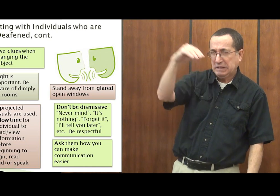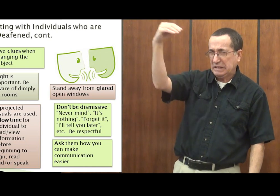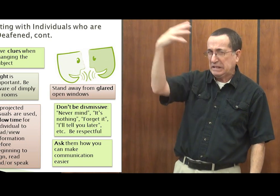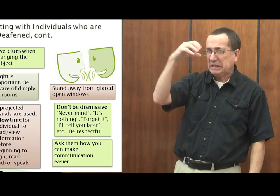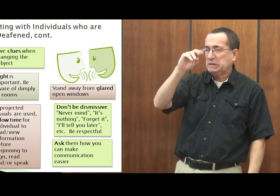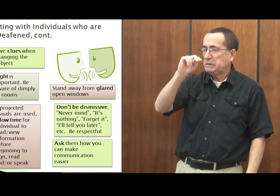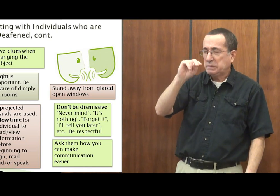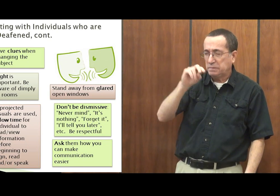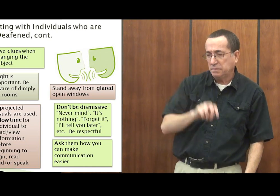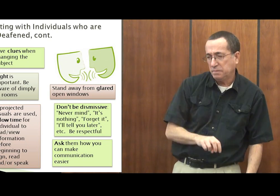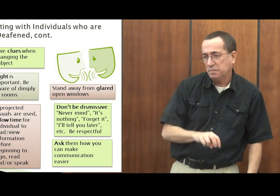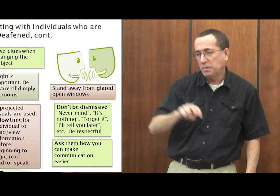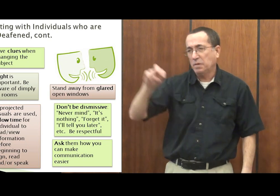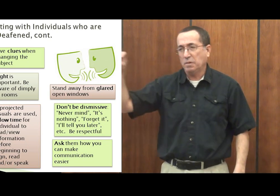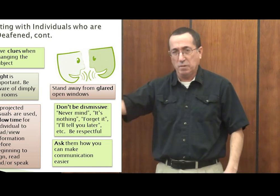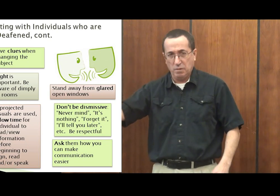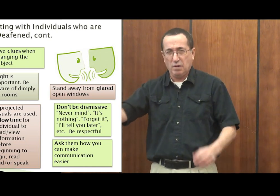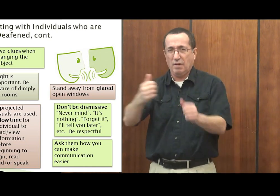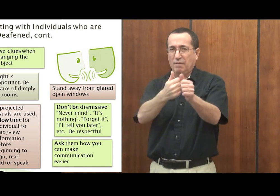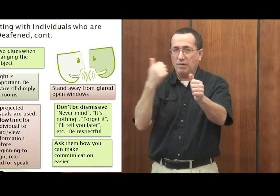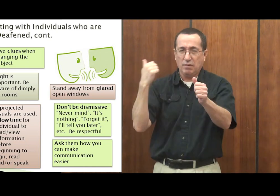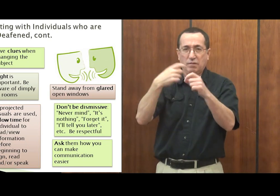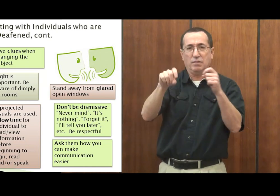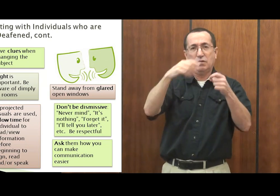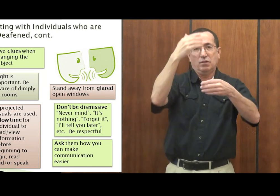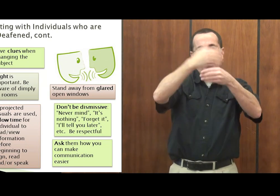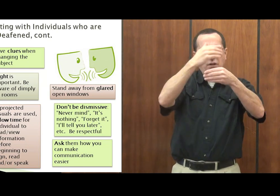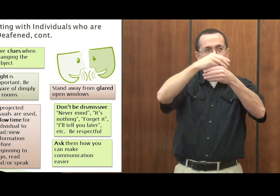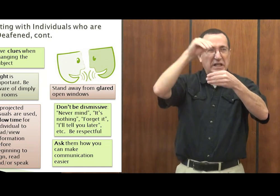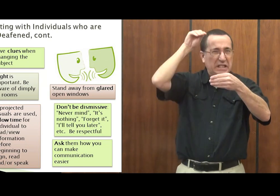backlit. So step away from a bright lit window.